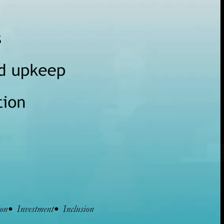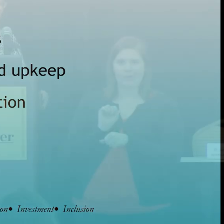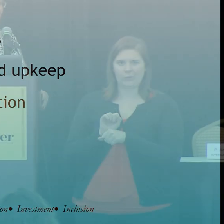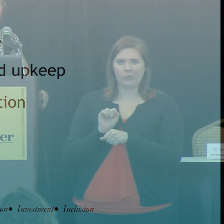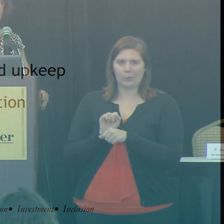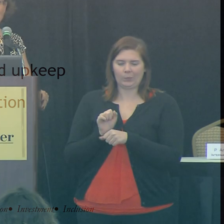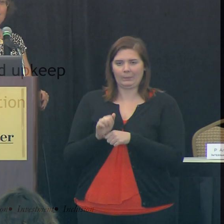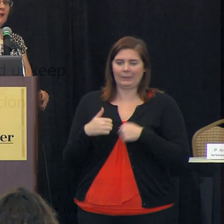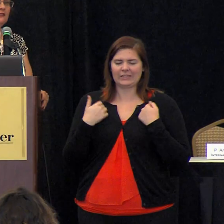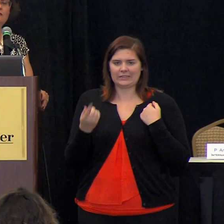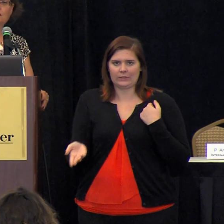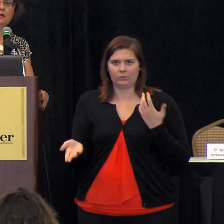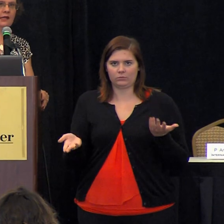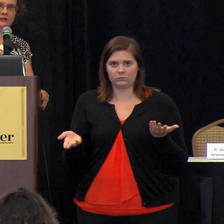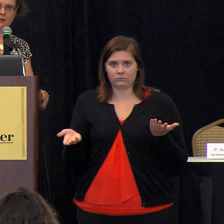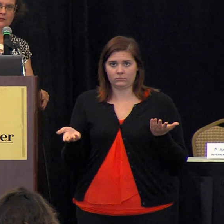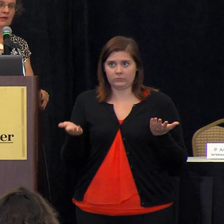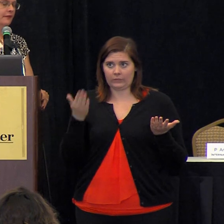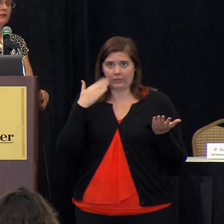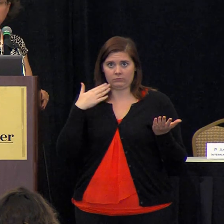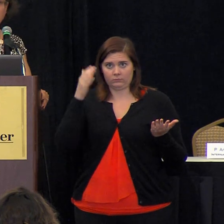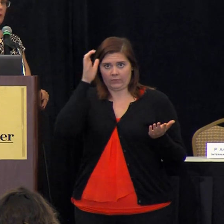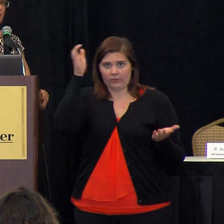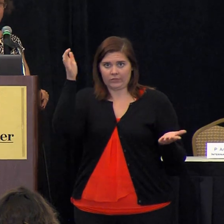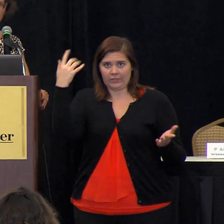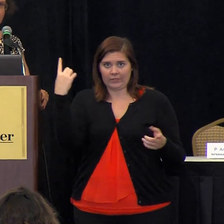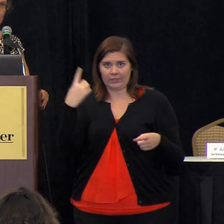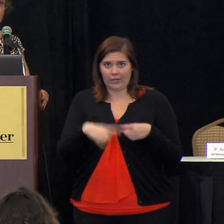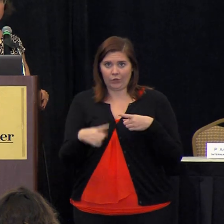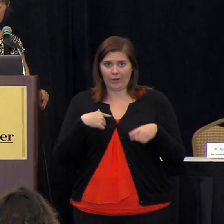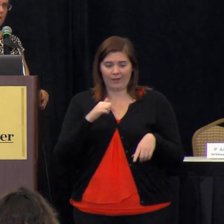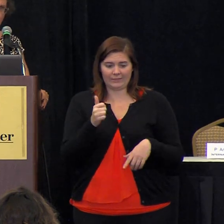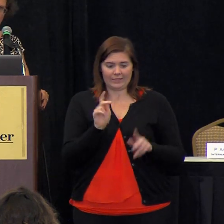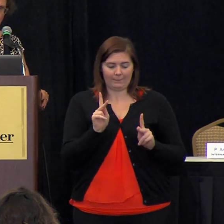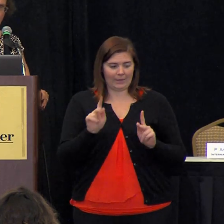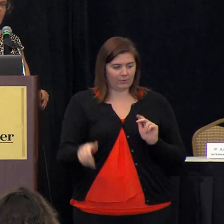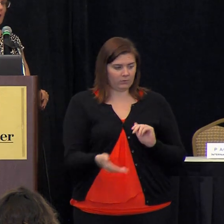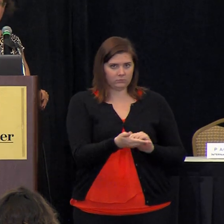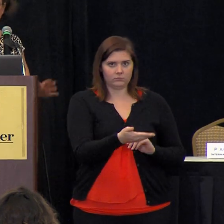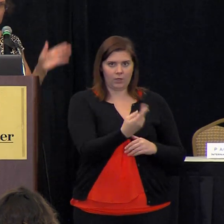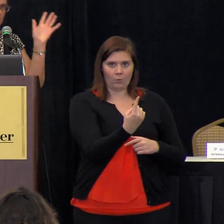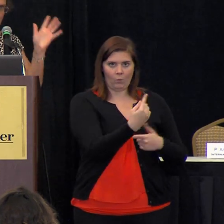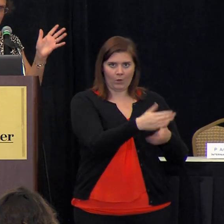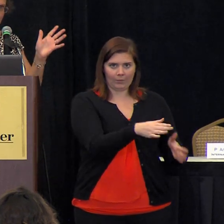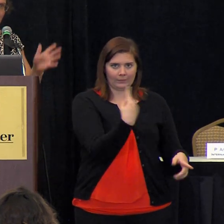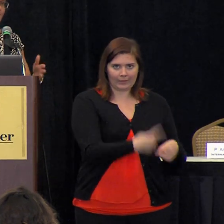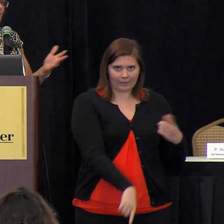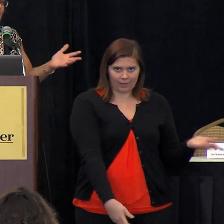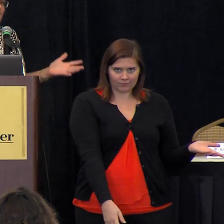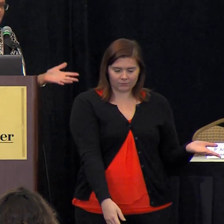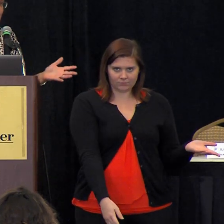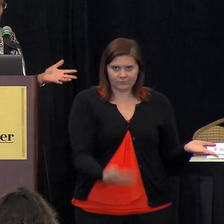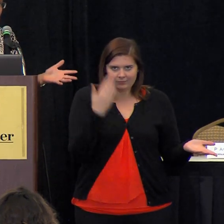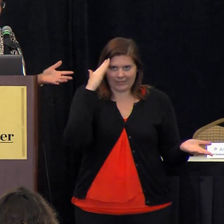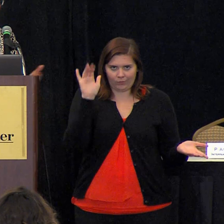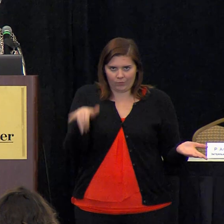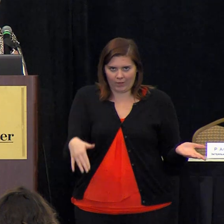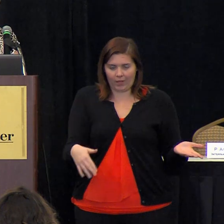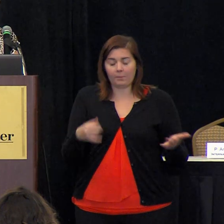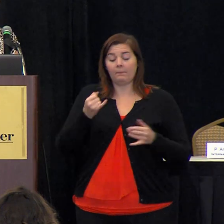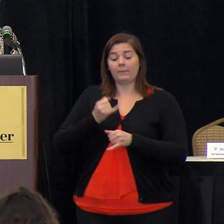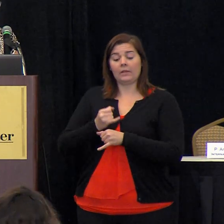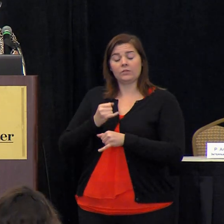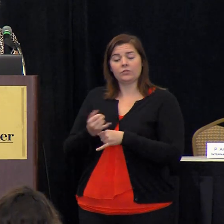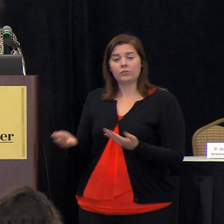our clients have no concept that you can't put 10 people in one room absolutely none now at the institute